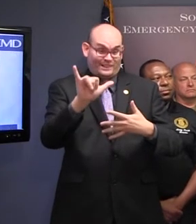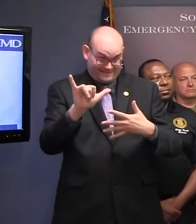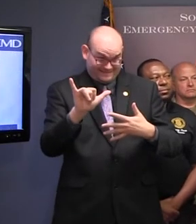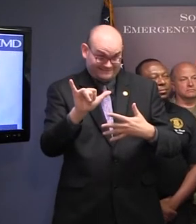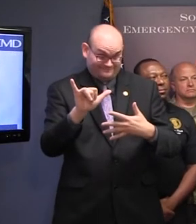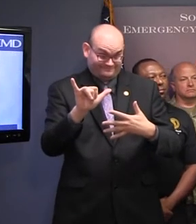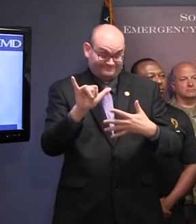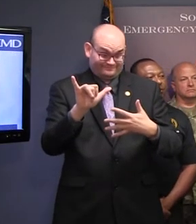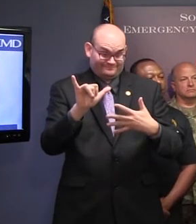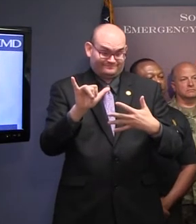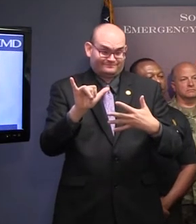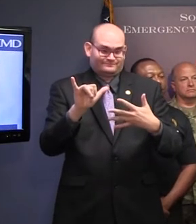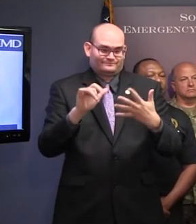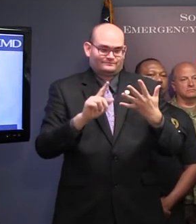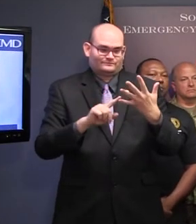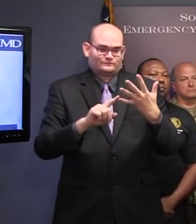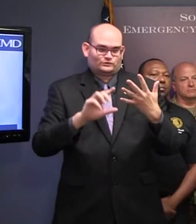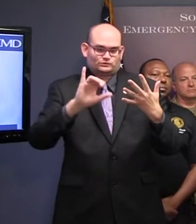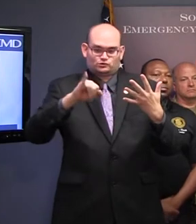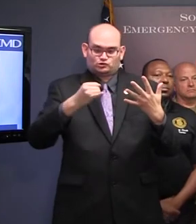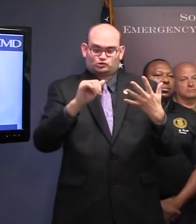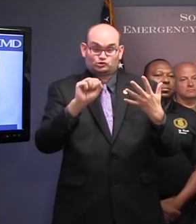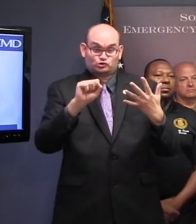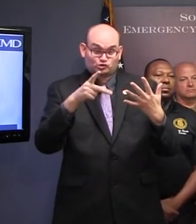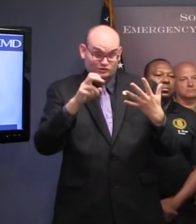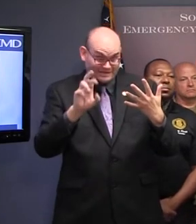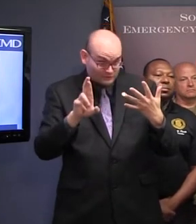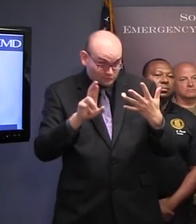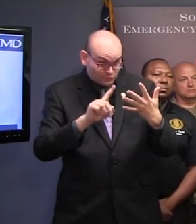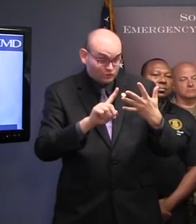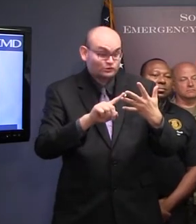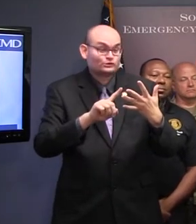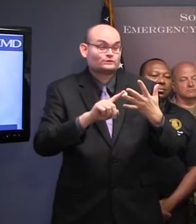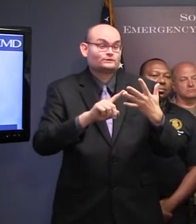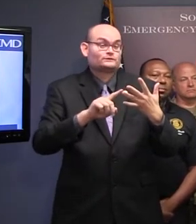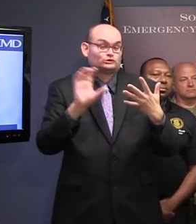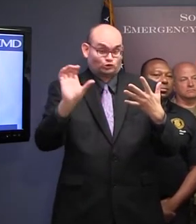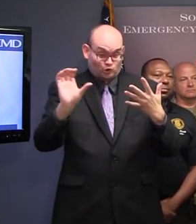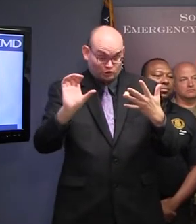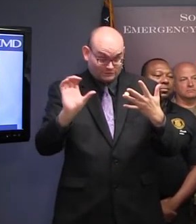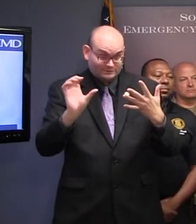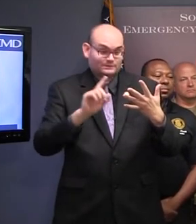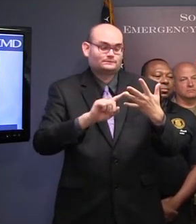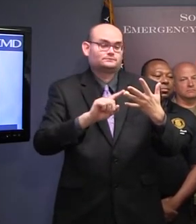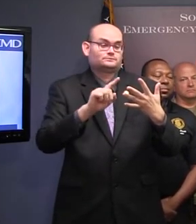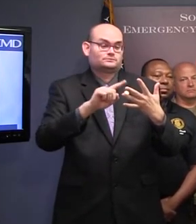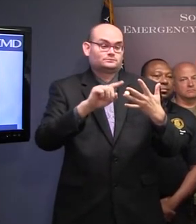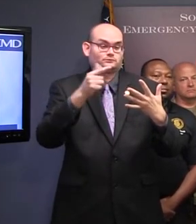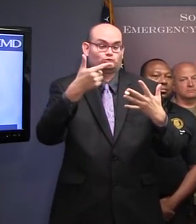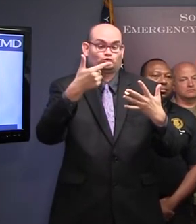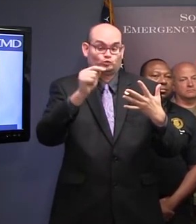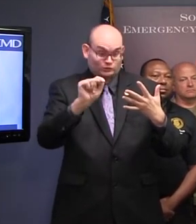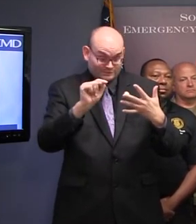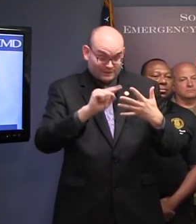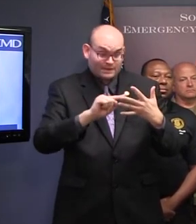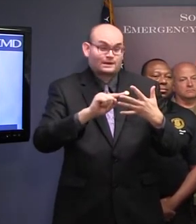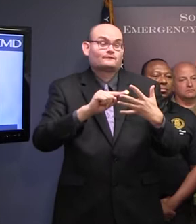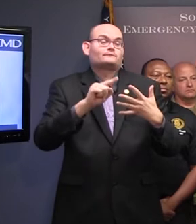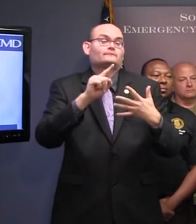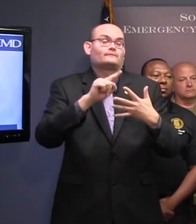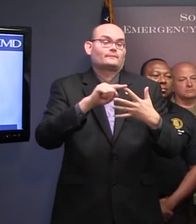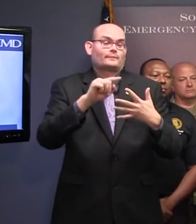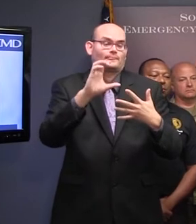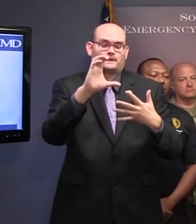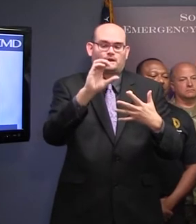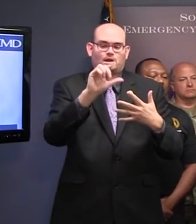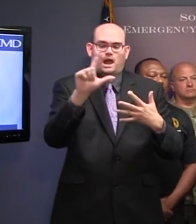Jasper, Buford, Colleton, Dorchester, Charleston, Berkeley, Georgetown, and Oree. That is where the health care